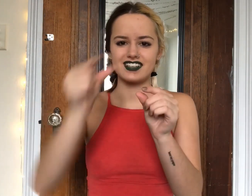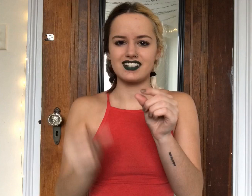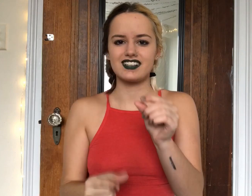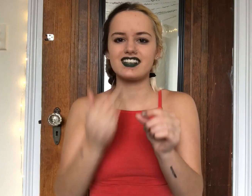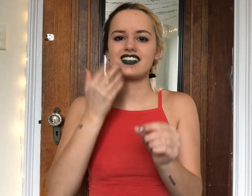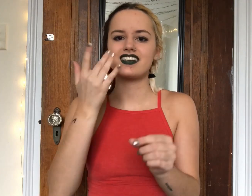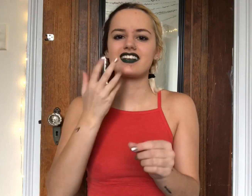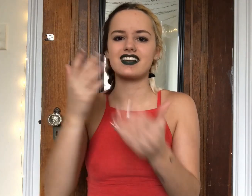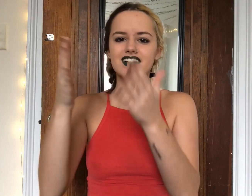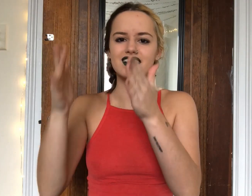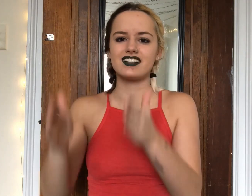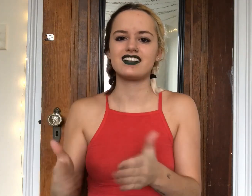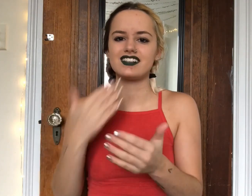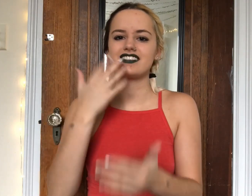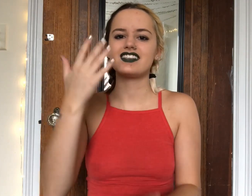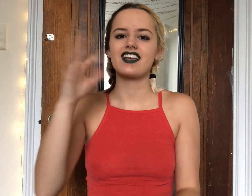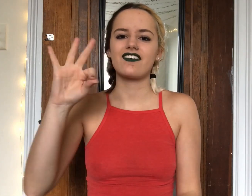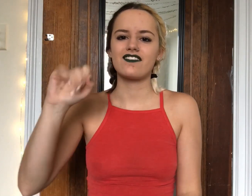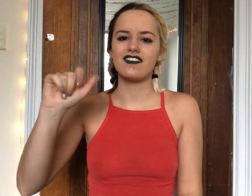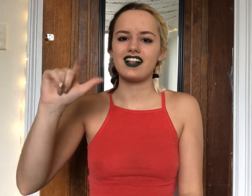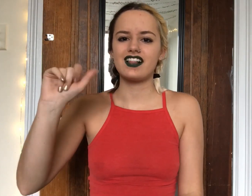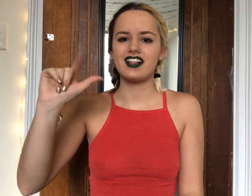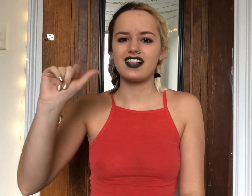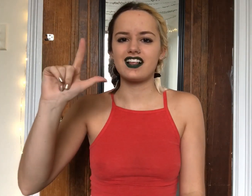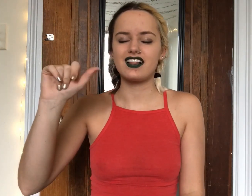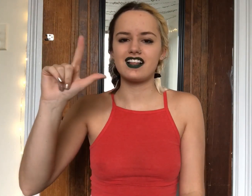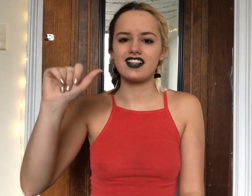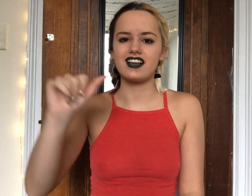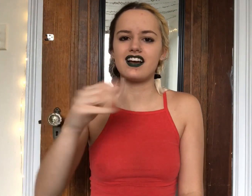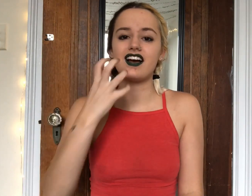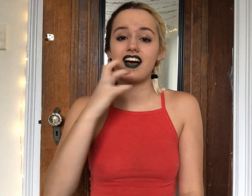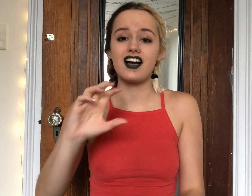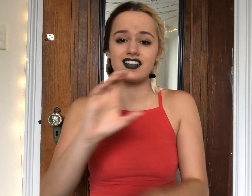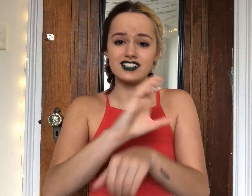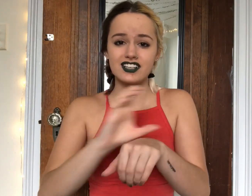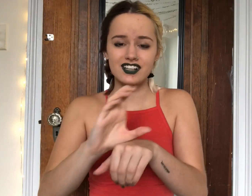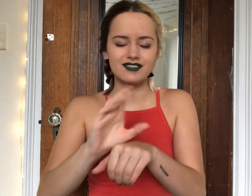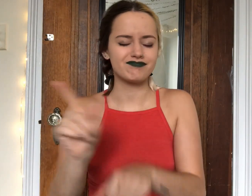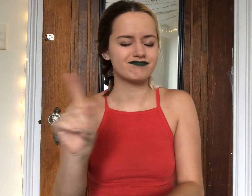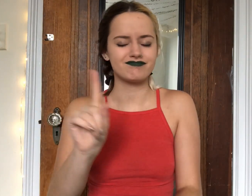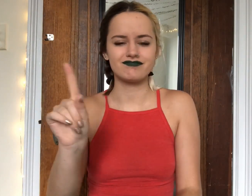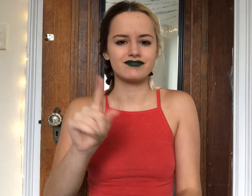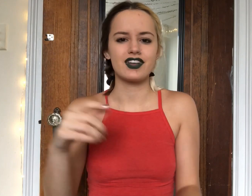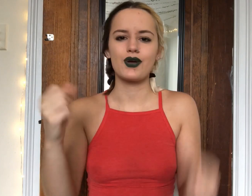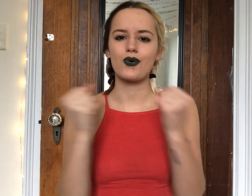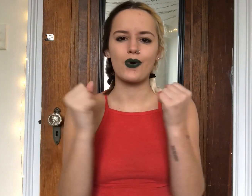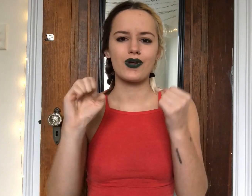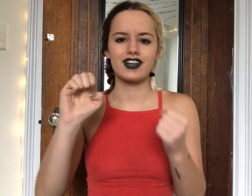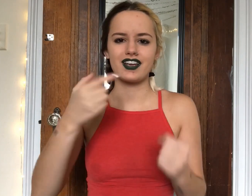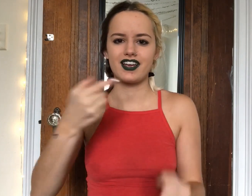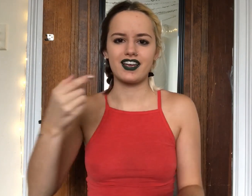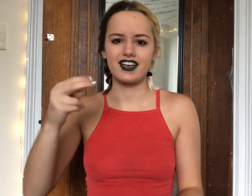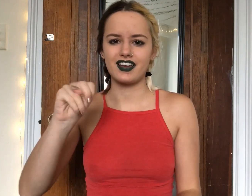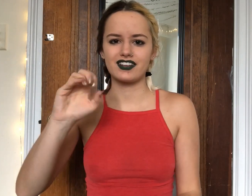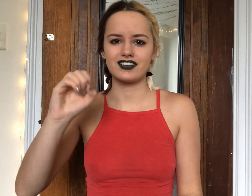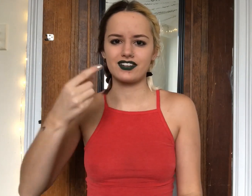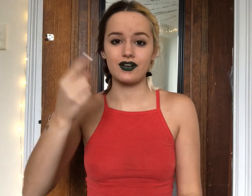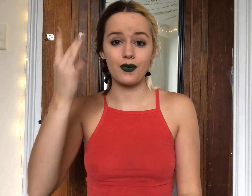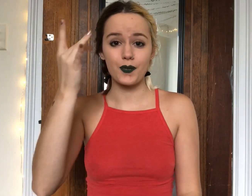They're Singing Fah-Lah-Lah-Lah And We'll Trade Our Coke And We'll Trade We'll Our Coke Cause We're About As Far As You Can Get